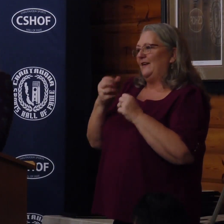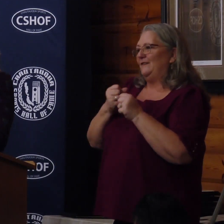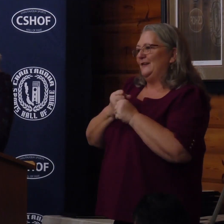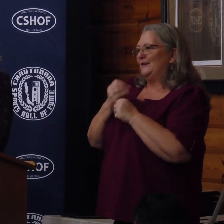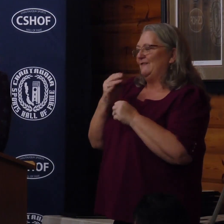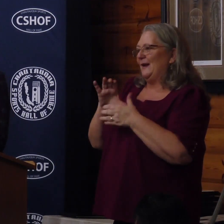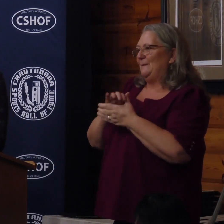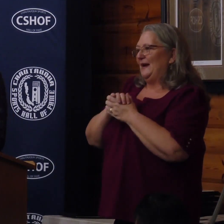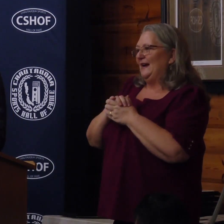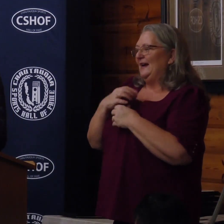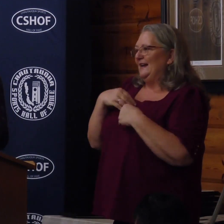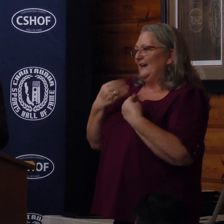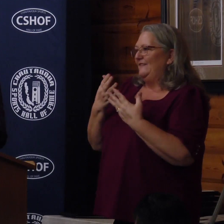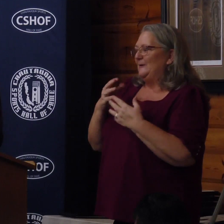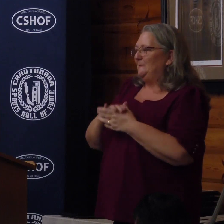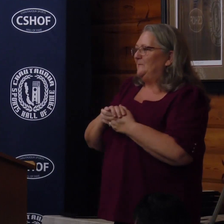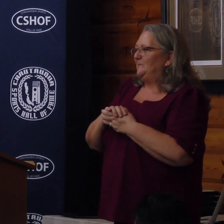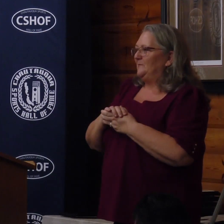I really do.